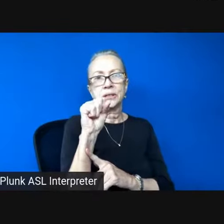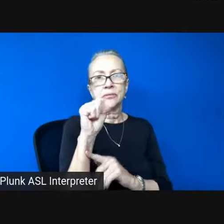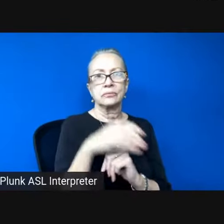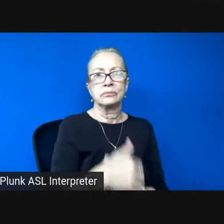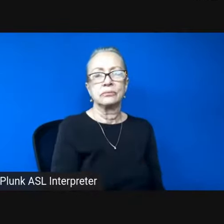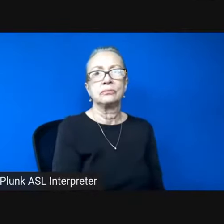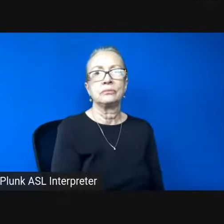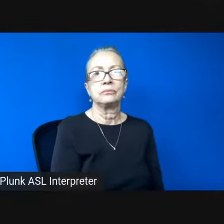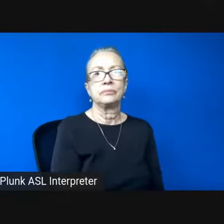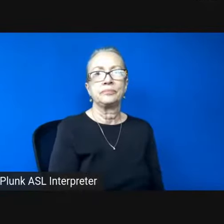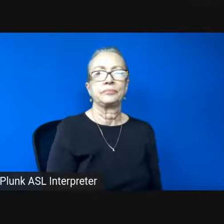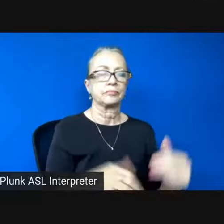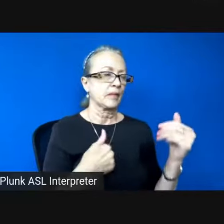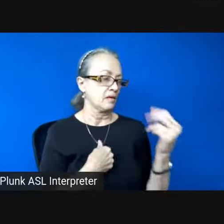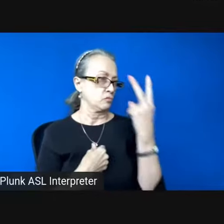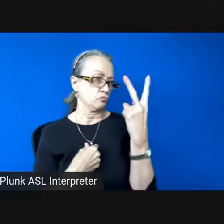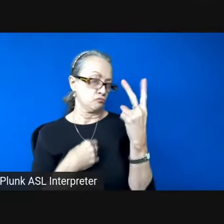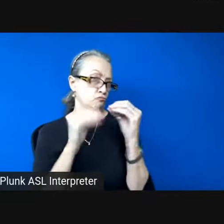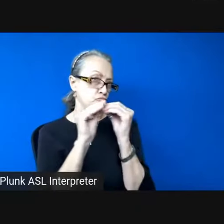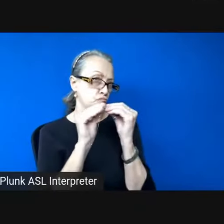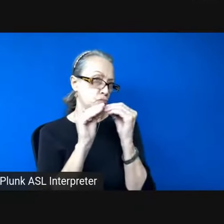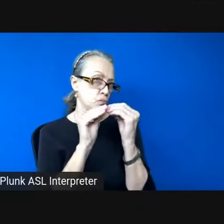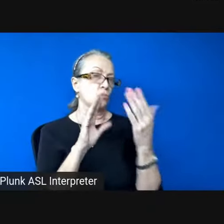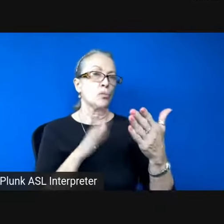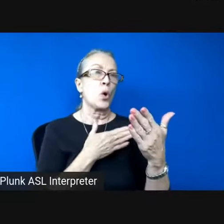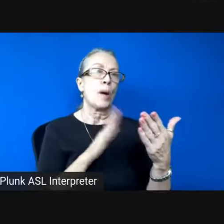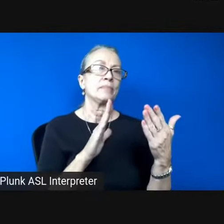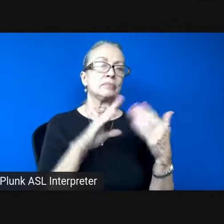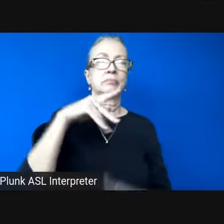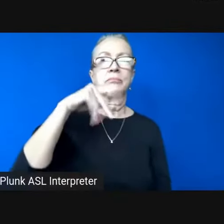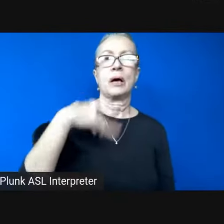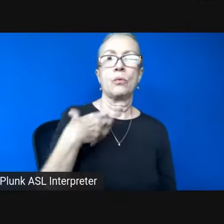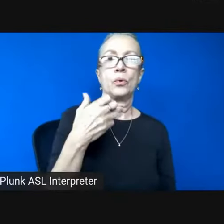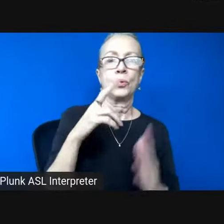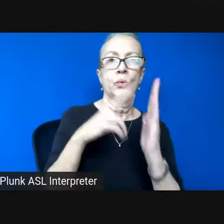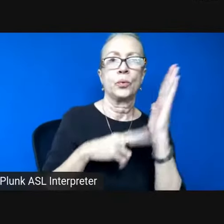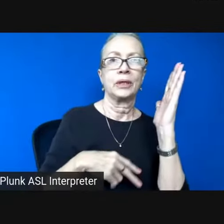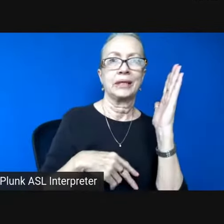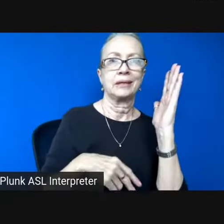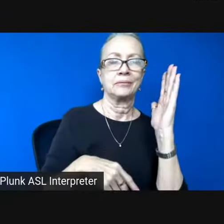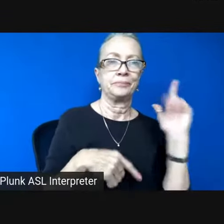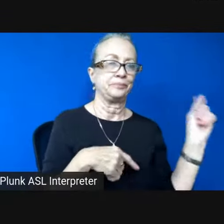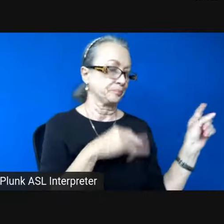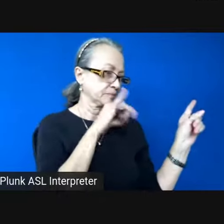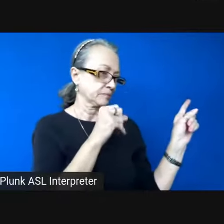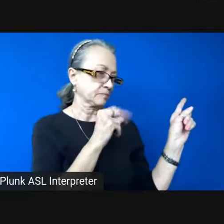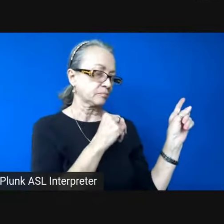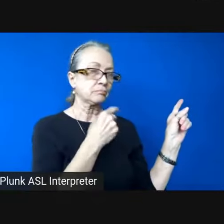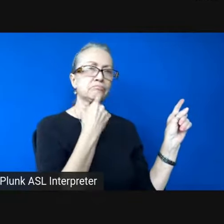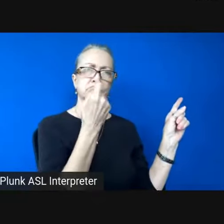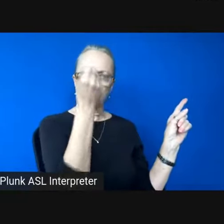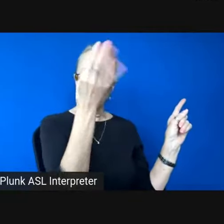I have two more poems I want to read as Jen mentioned I studied philosophy